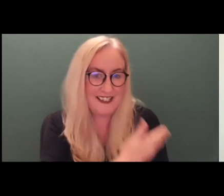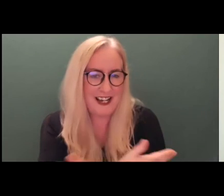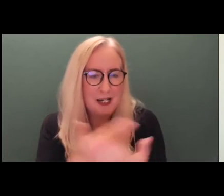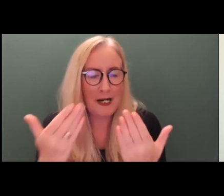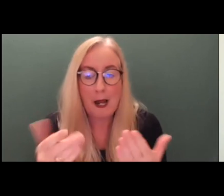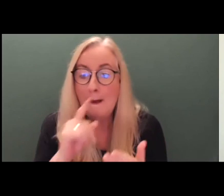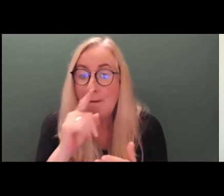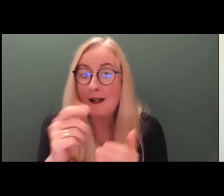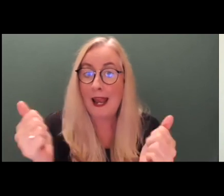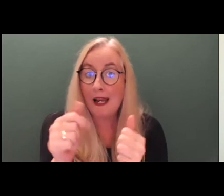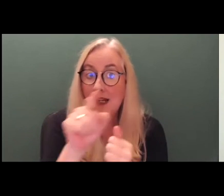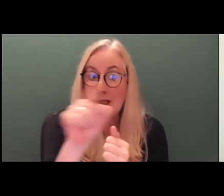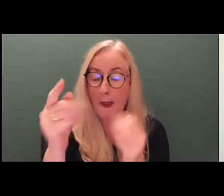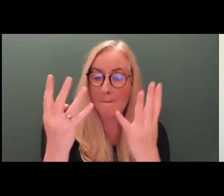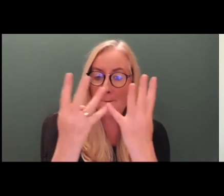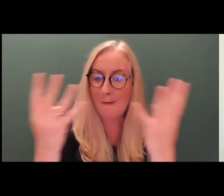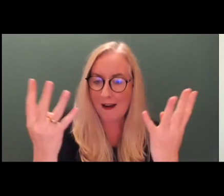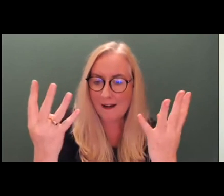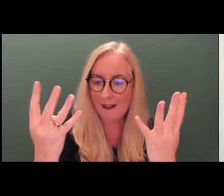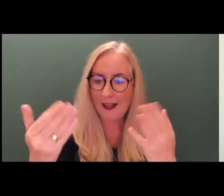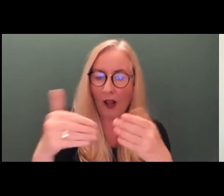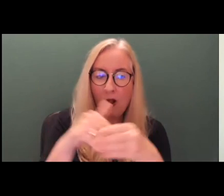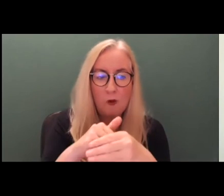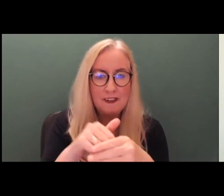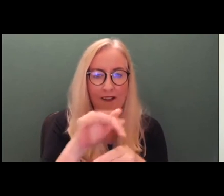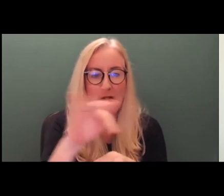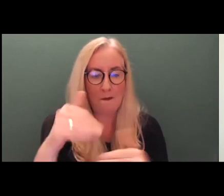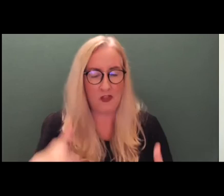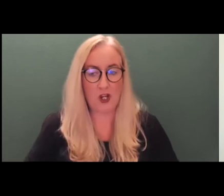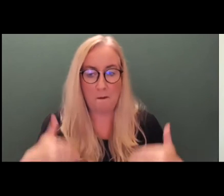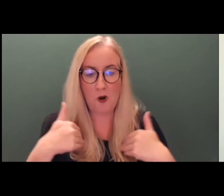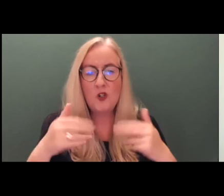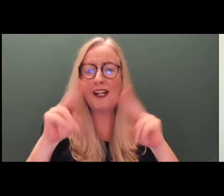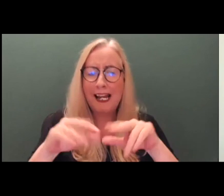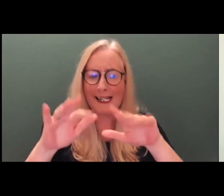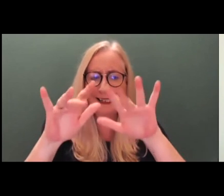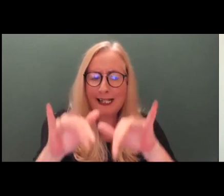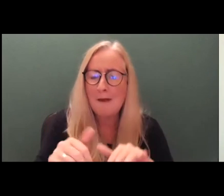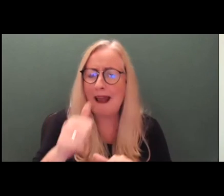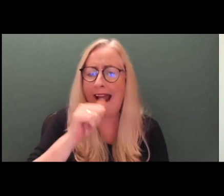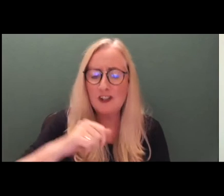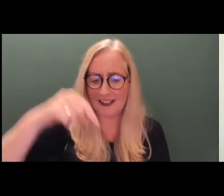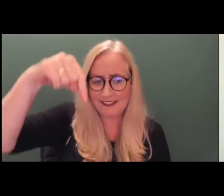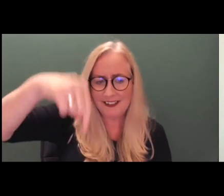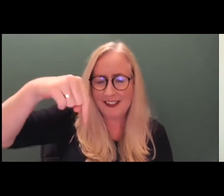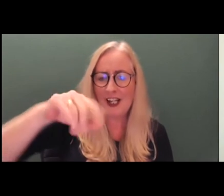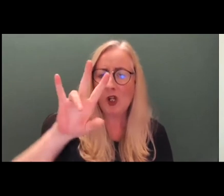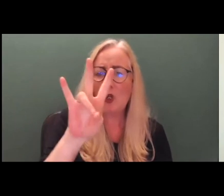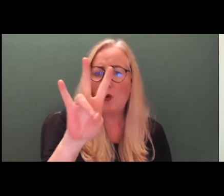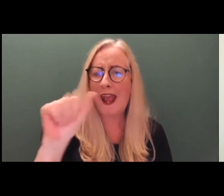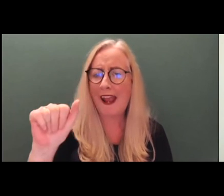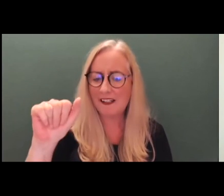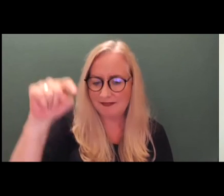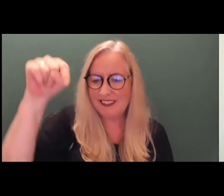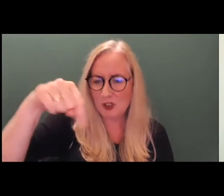any of the panelists, including those who are still with us from this morning, can type answers to the questions that have come up in the Q&A box. And I would